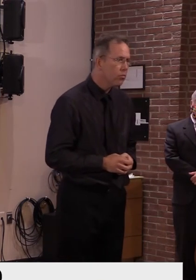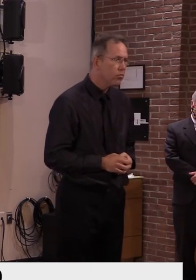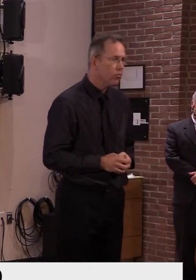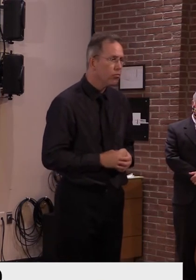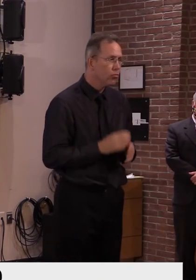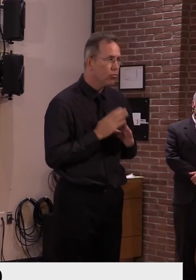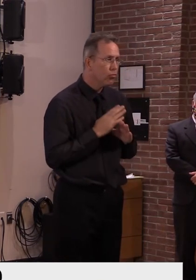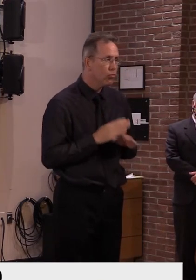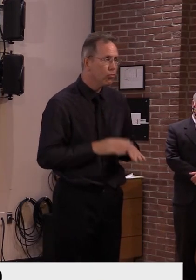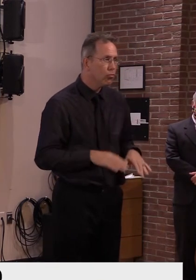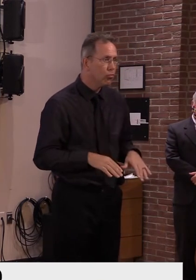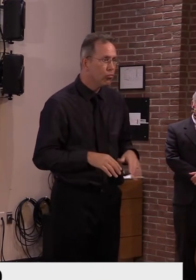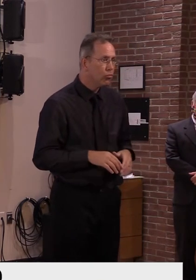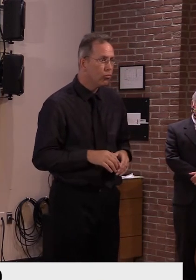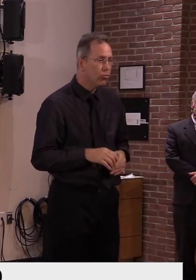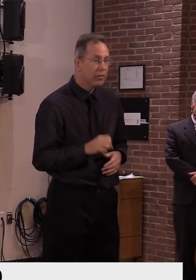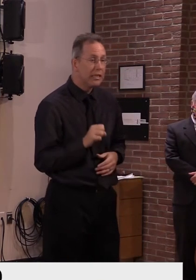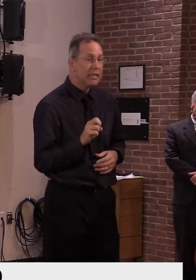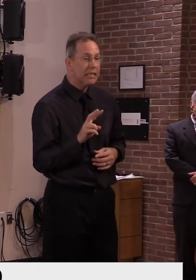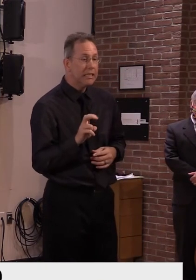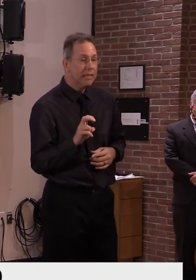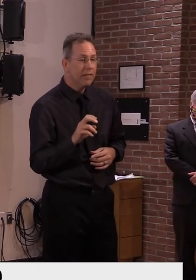Steve, star six to unmute.